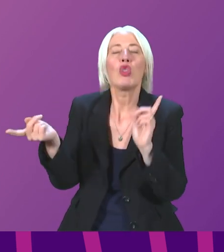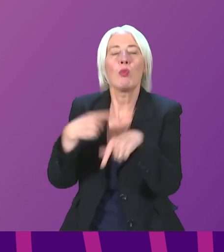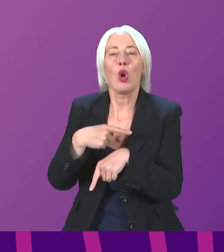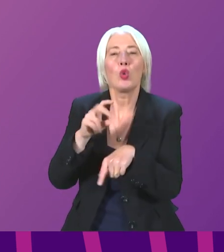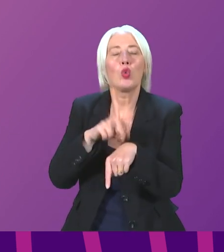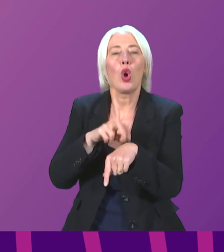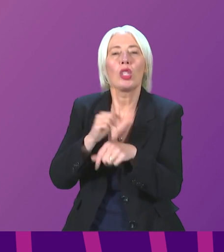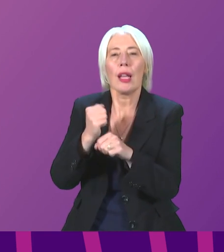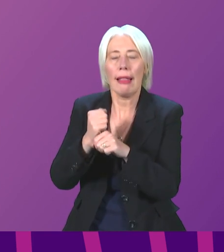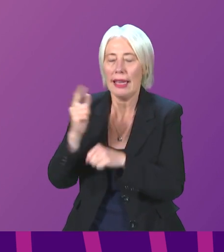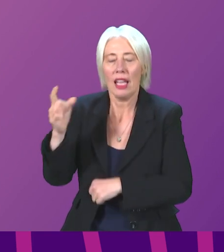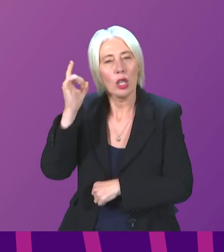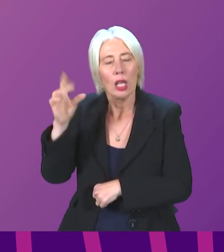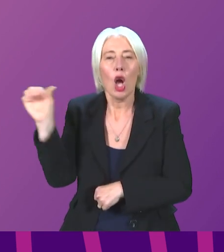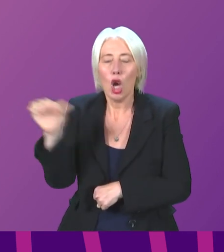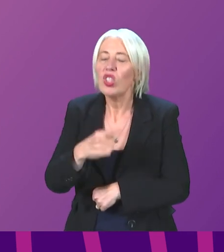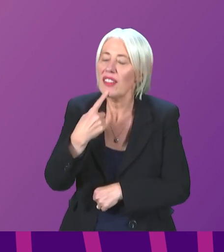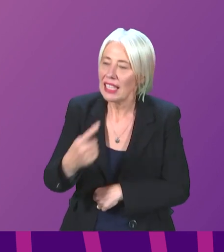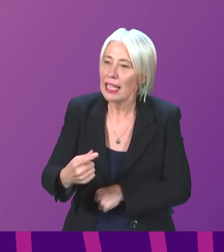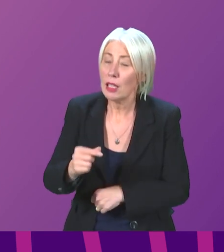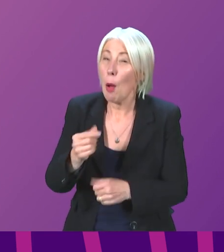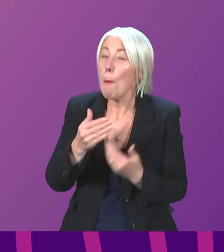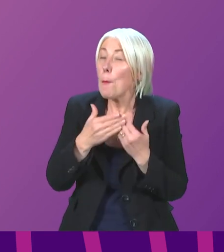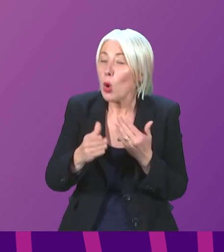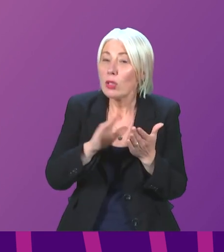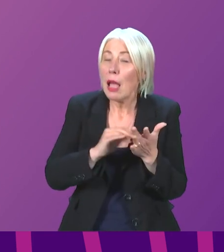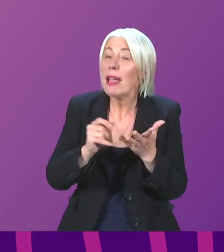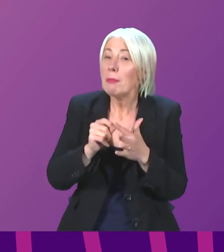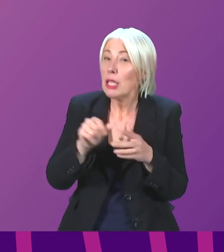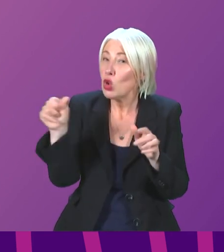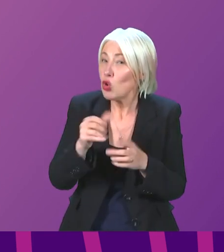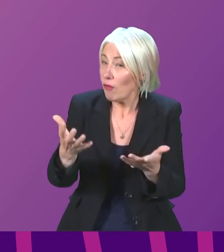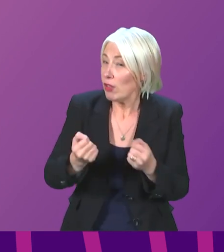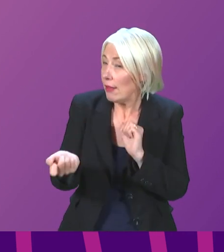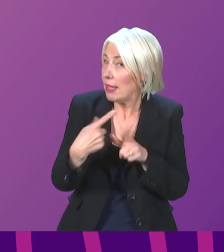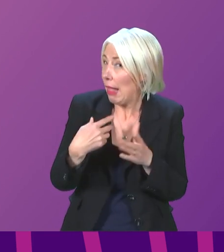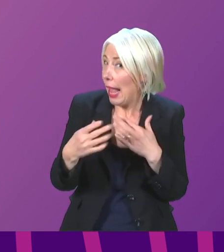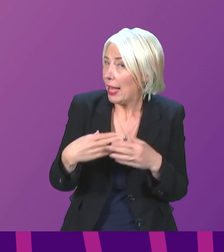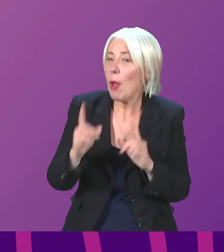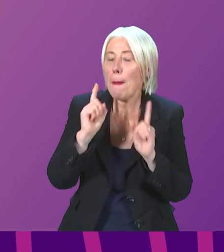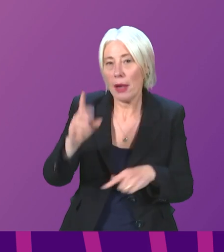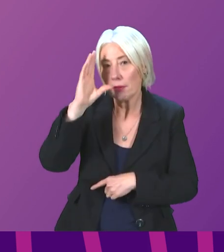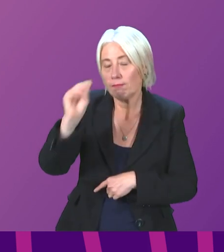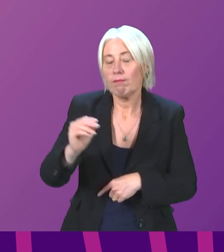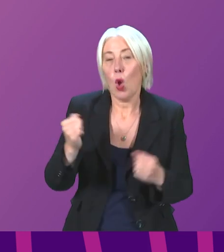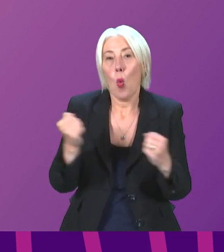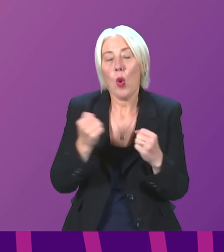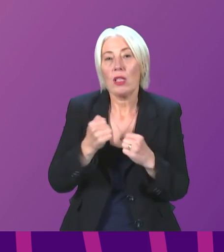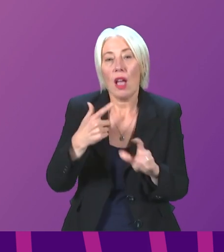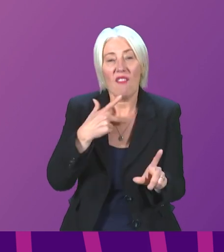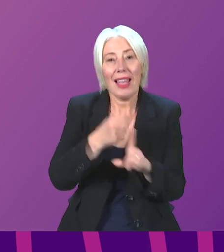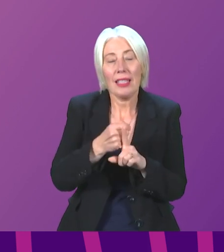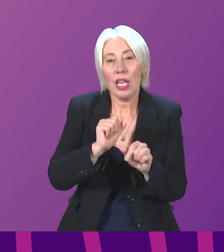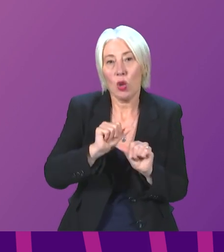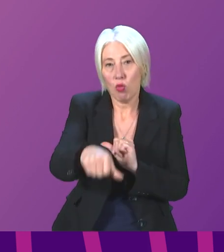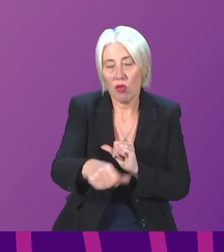I am writing out or should have landed actually in most of MSPs inbox an update on the winter vaccination programme. That will include